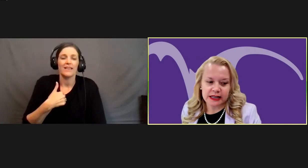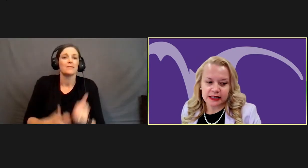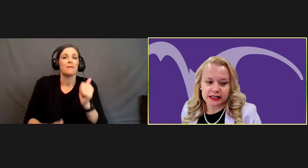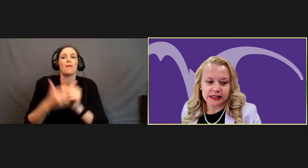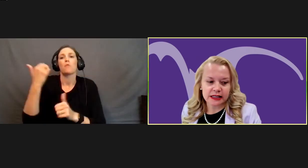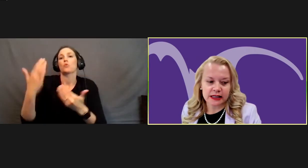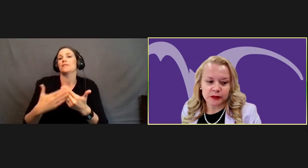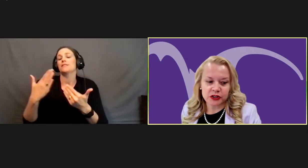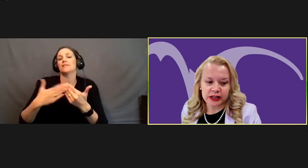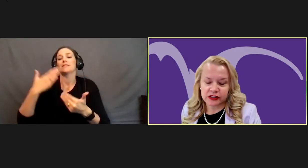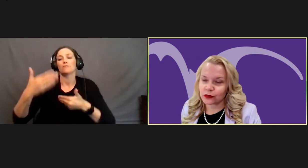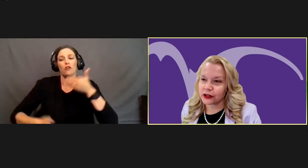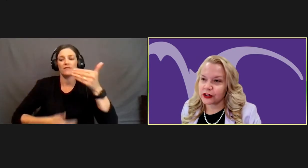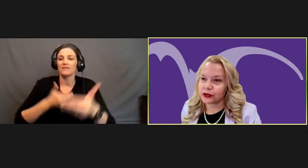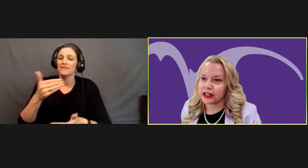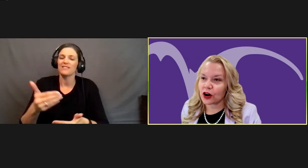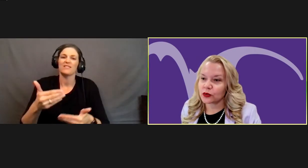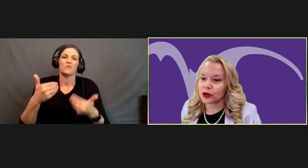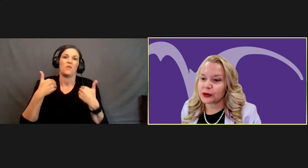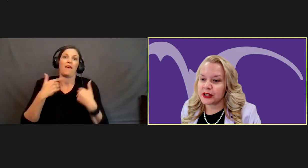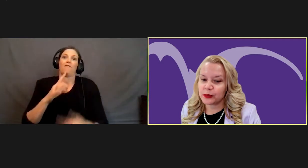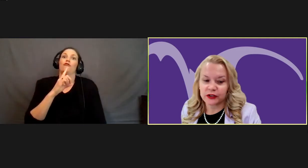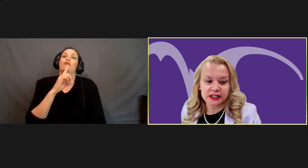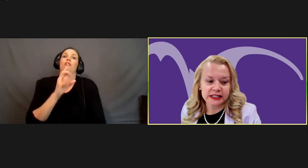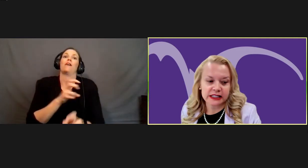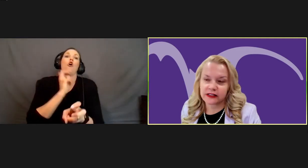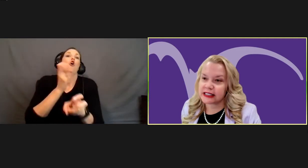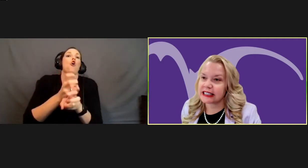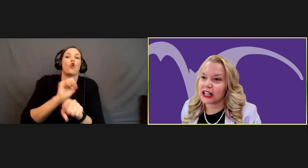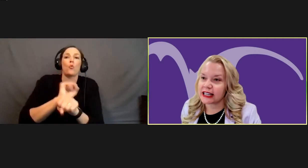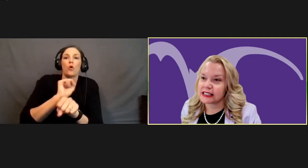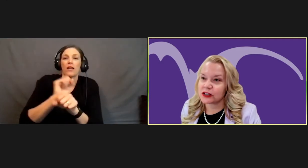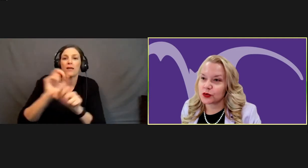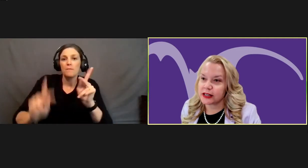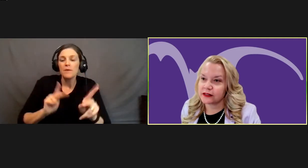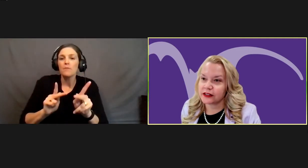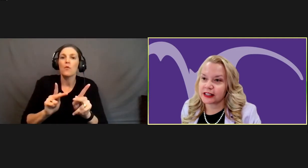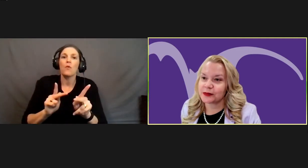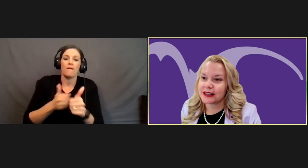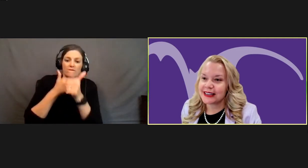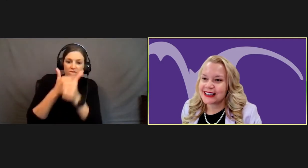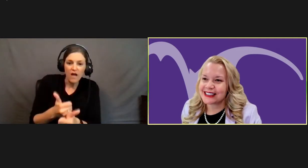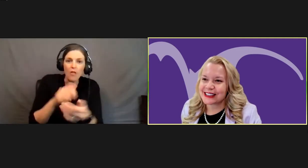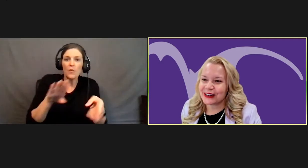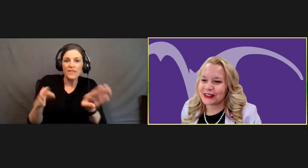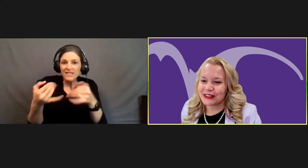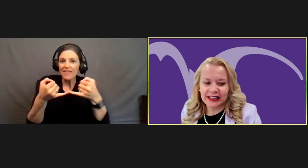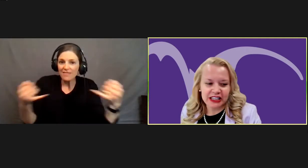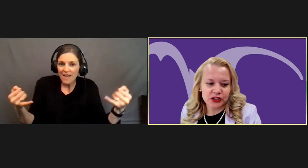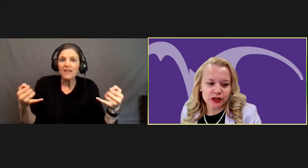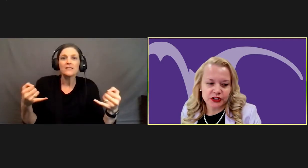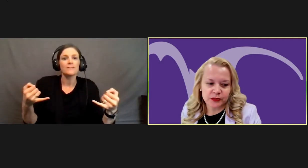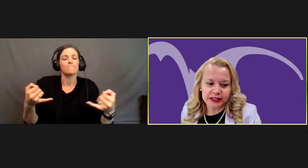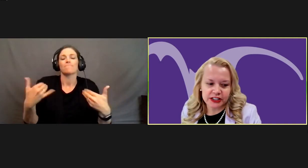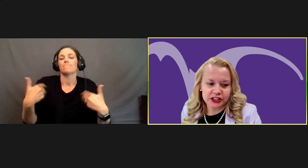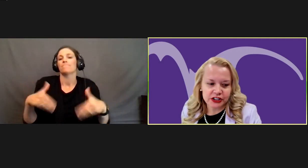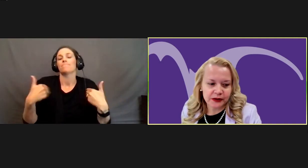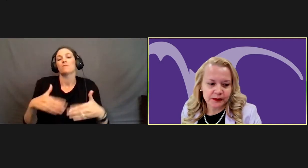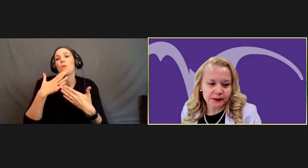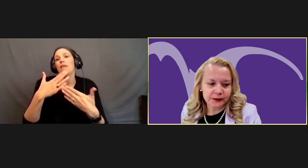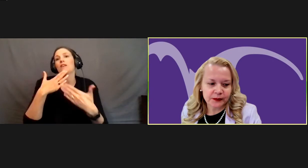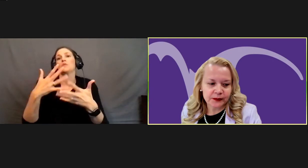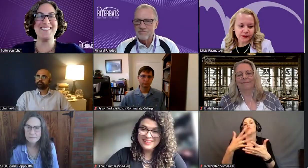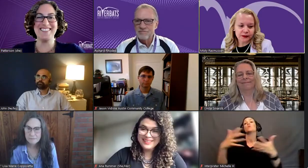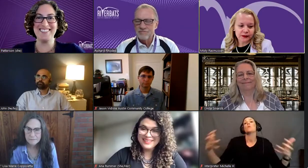process because we have some really, really hard working people that stick to the deadlines that we give them. So thank you all so much.